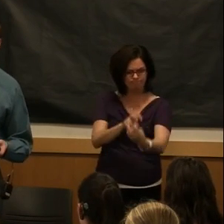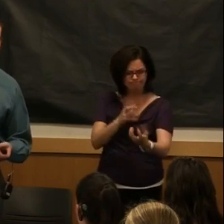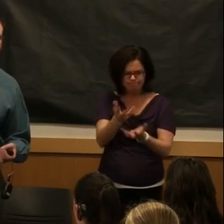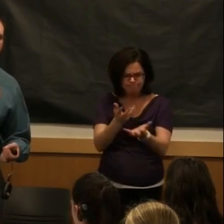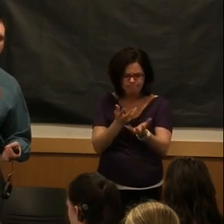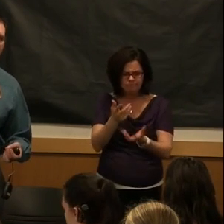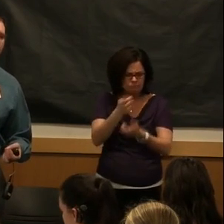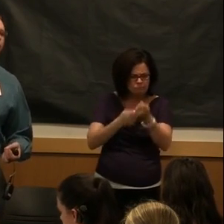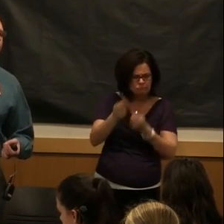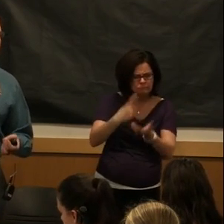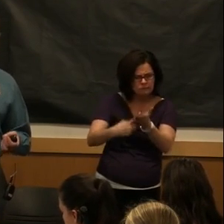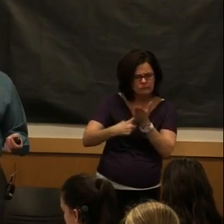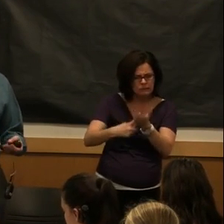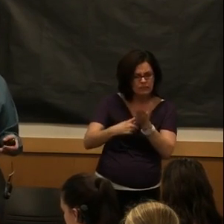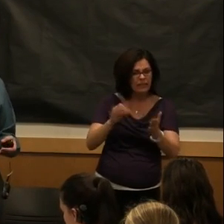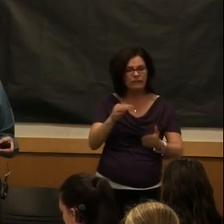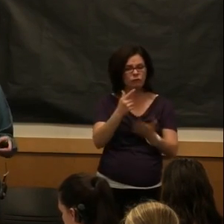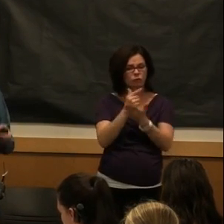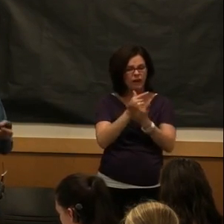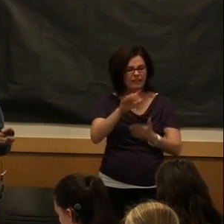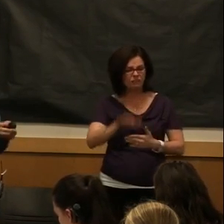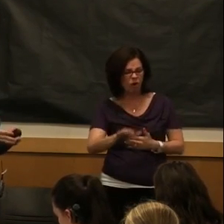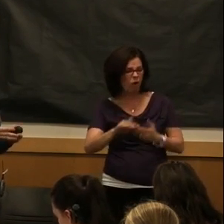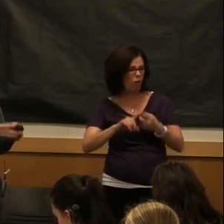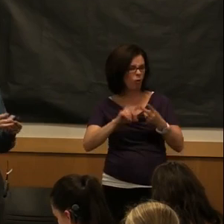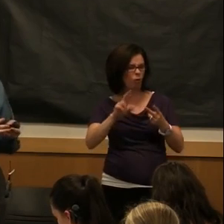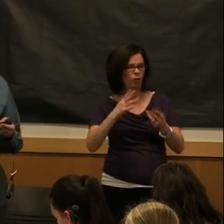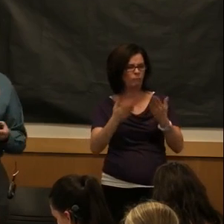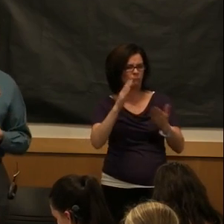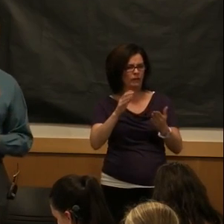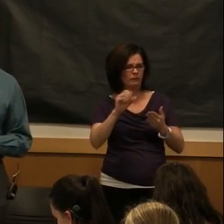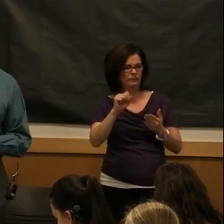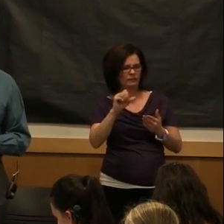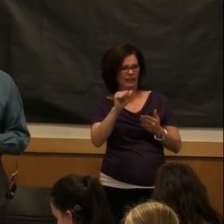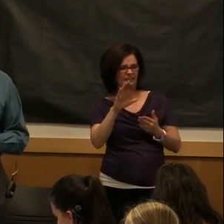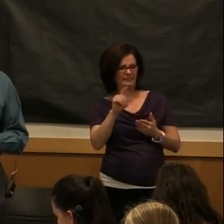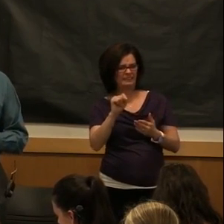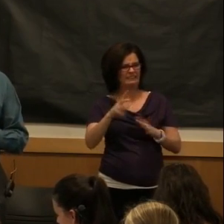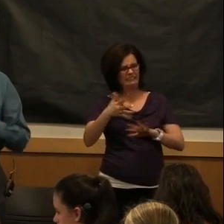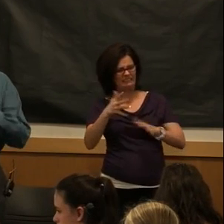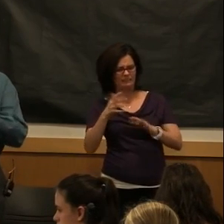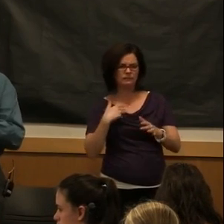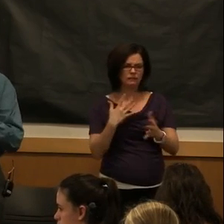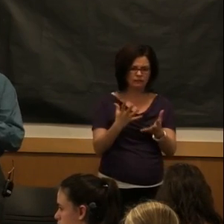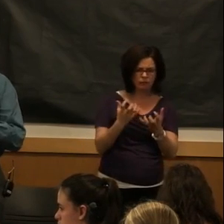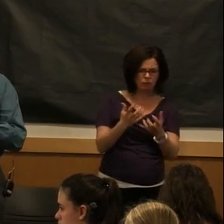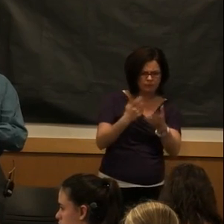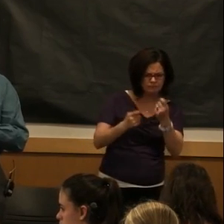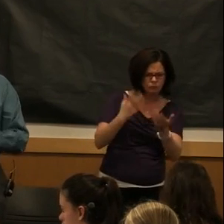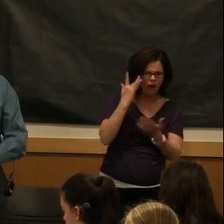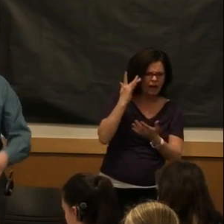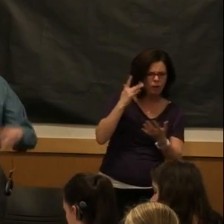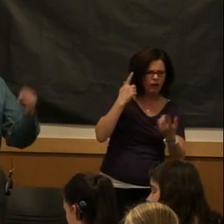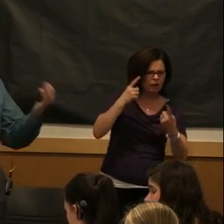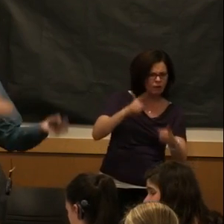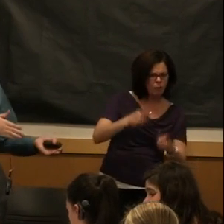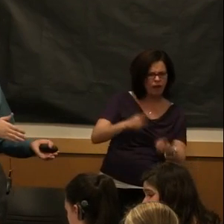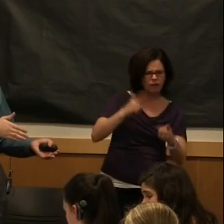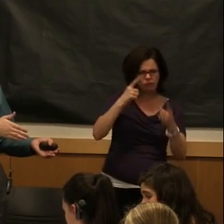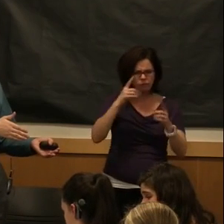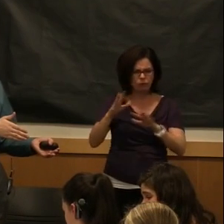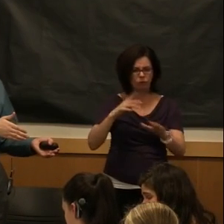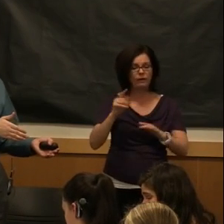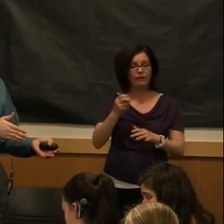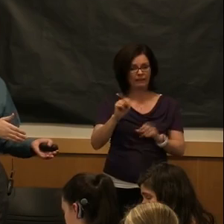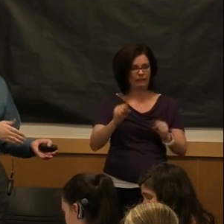were low and you're in that area, they want to know why. That way they can make really good recommendations to you for if you need to go to a community